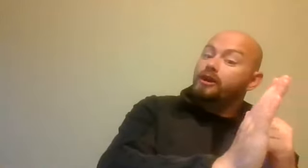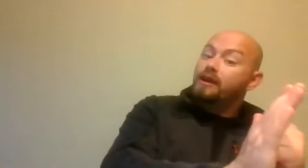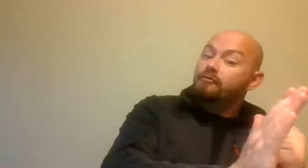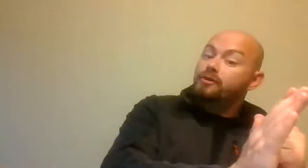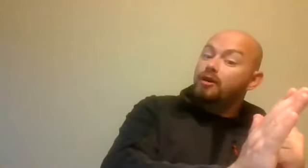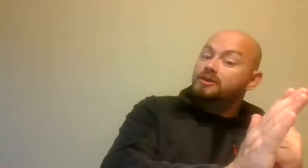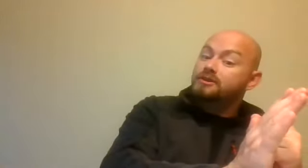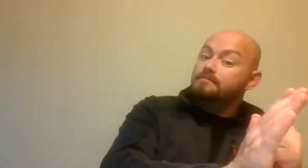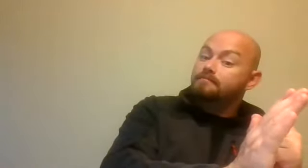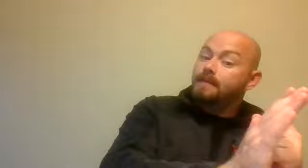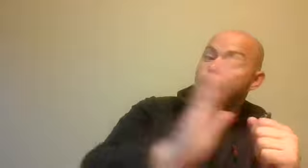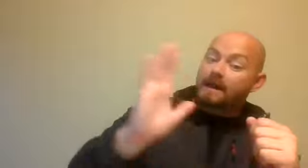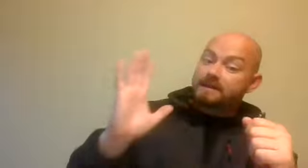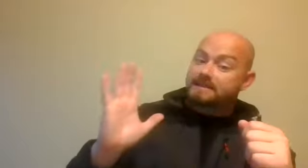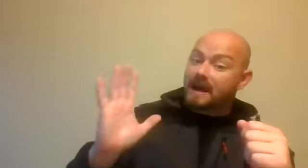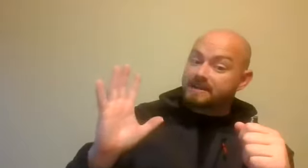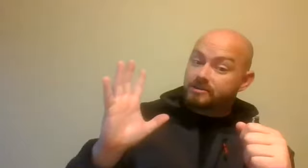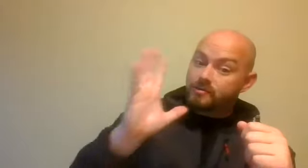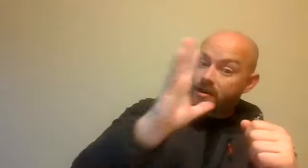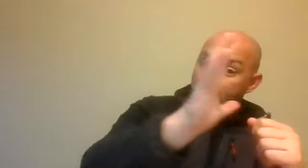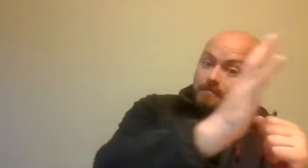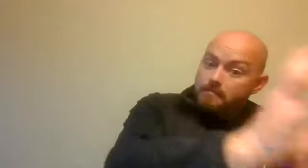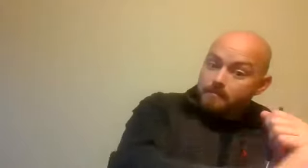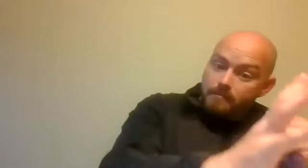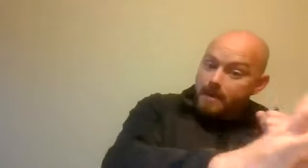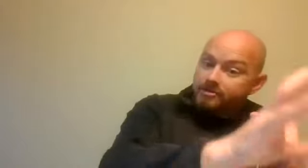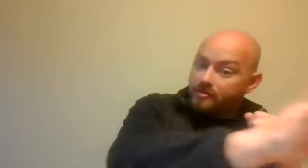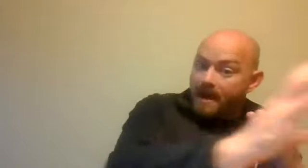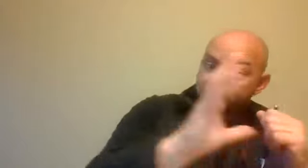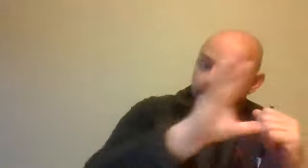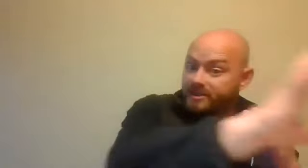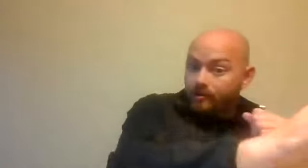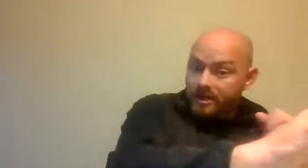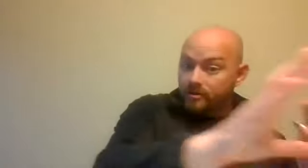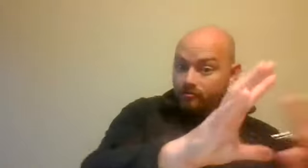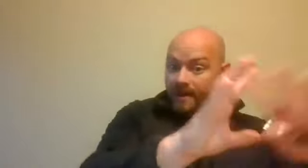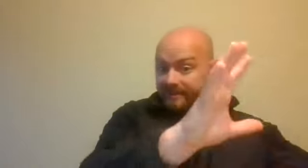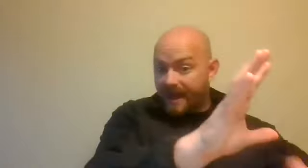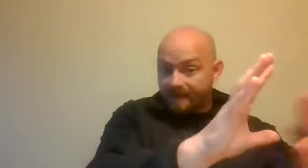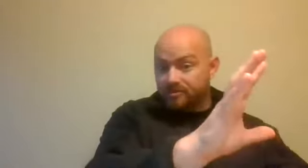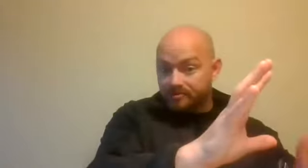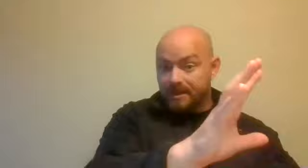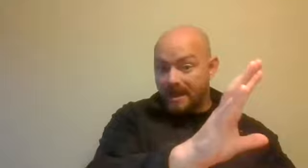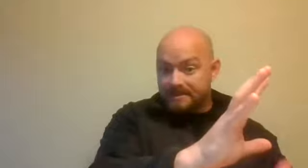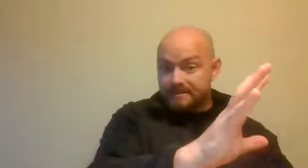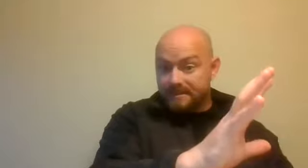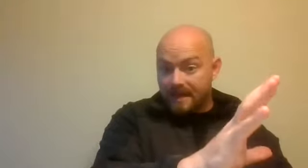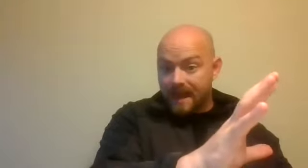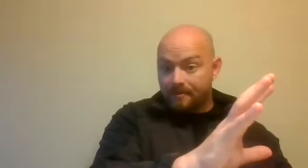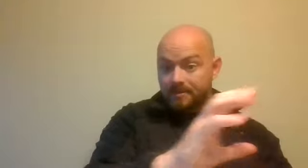looking at root causes, and starting to measure and manage risk out here, rather than after something has happened.